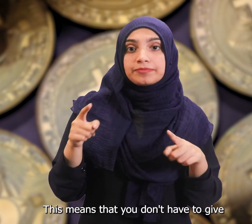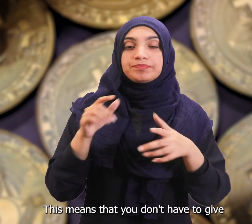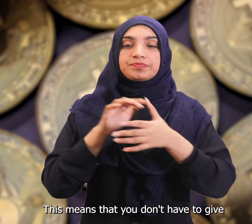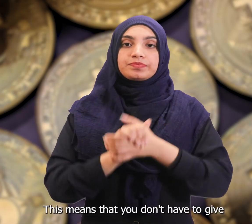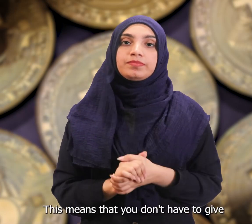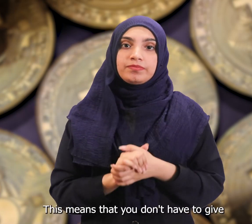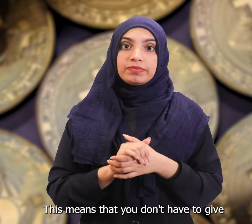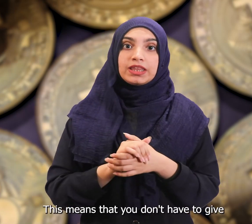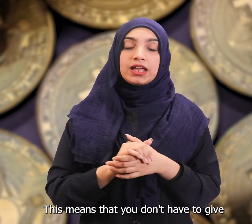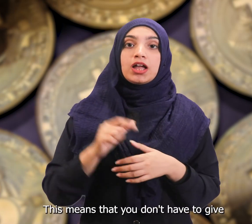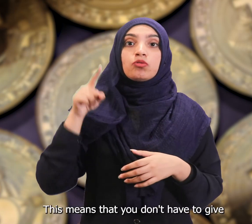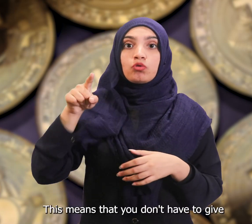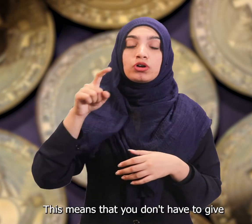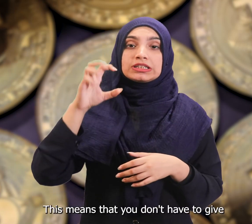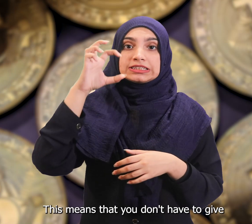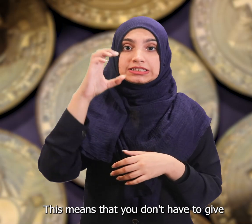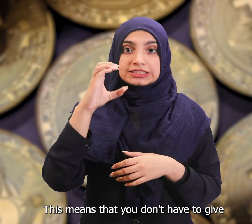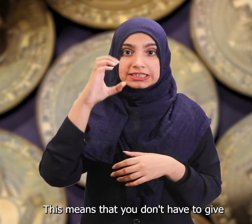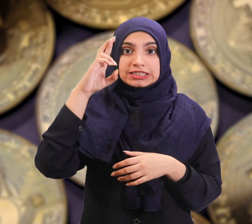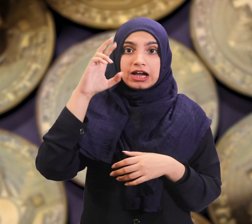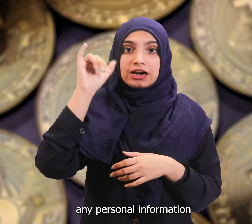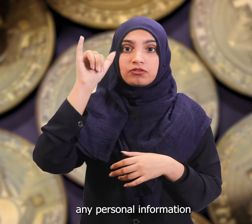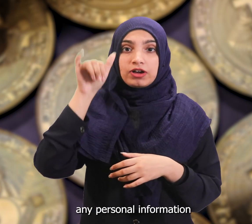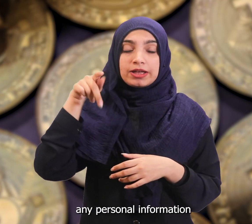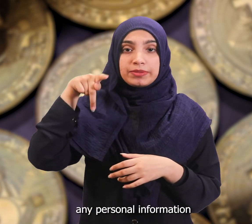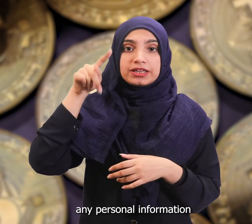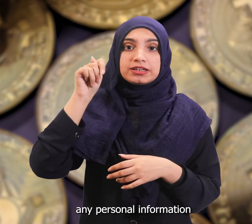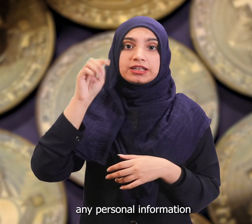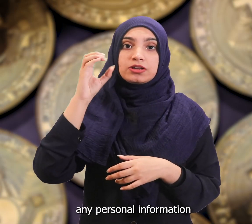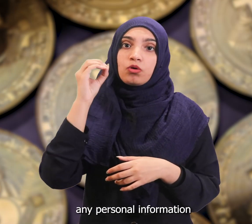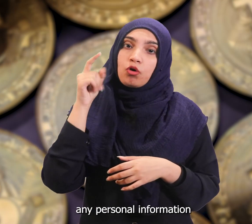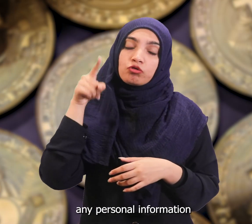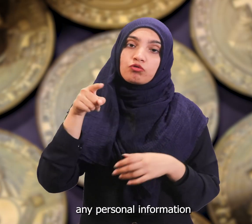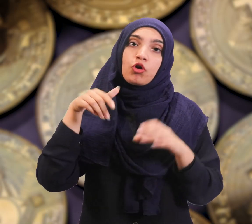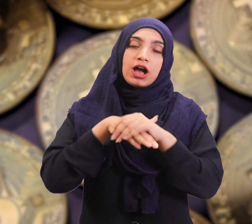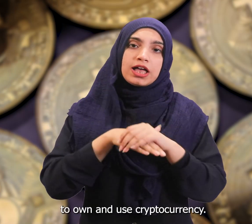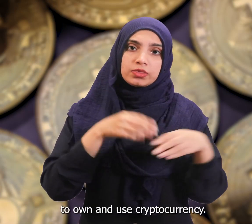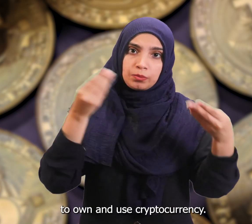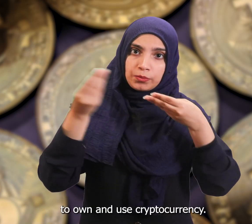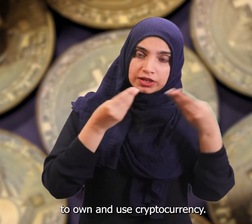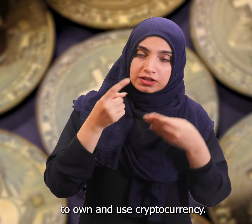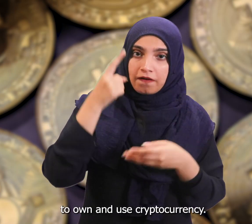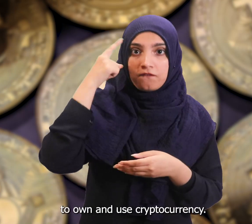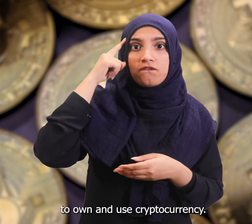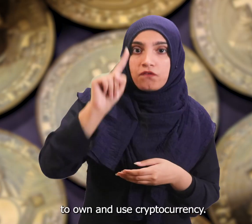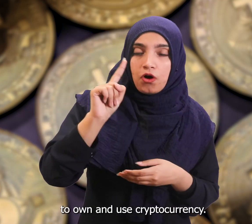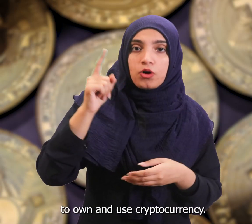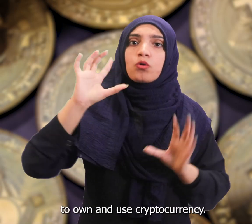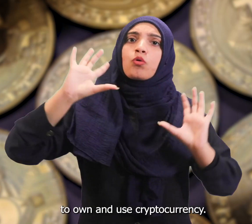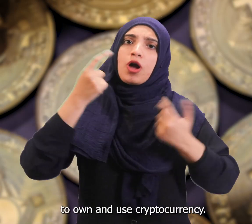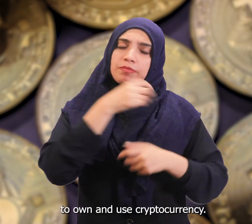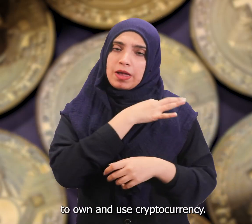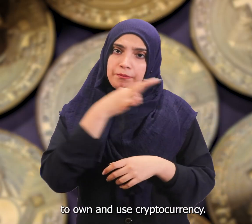that you don't have to give any personal information to own and use cryptocurrency.